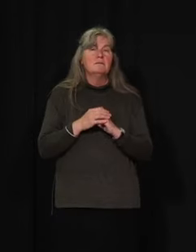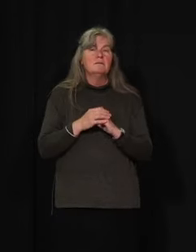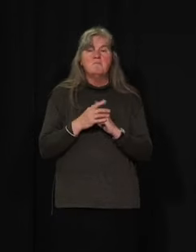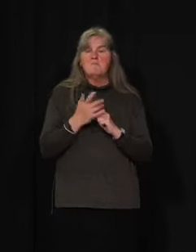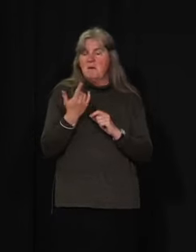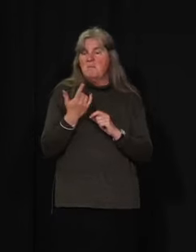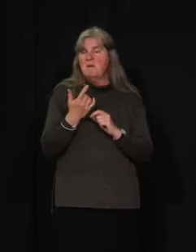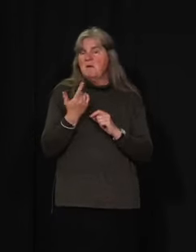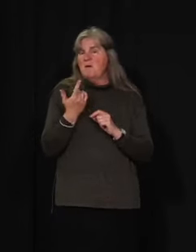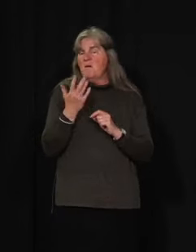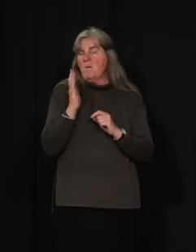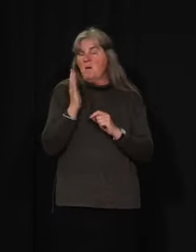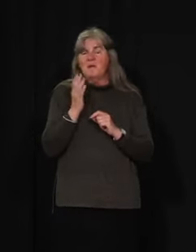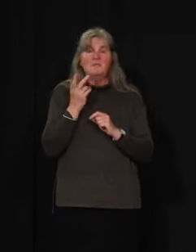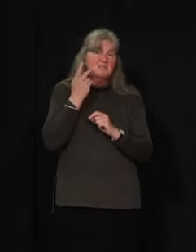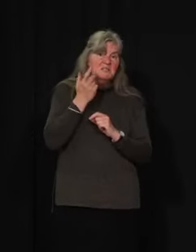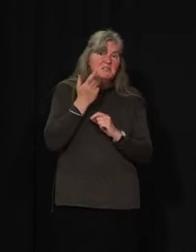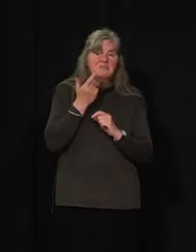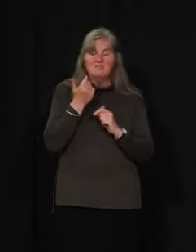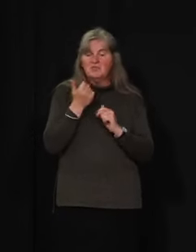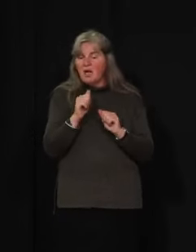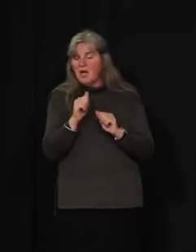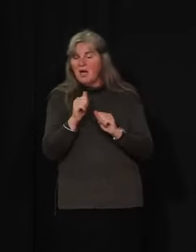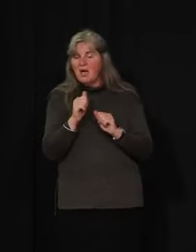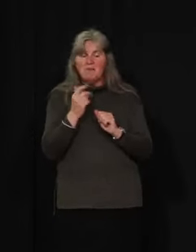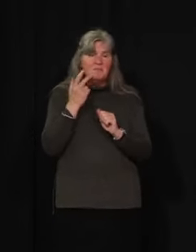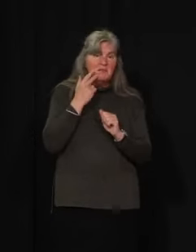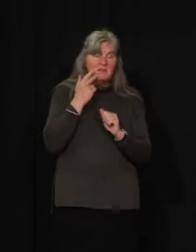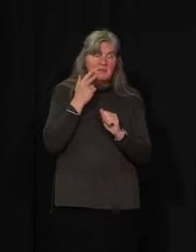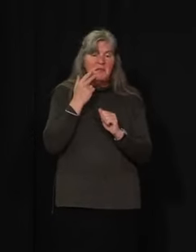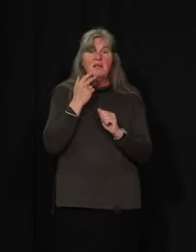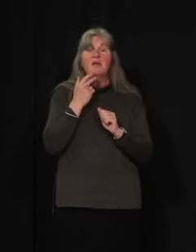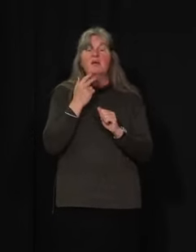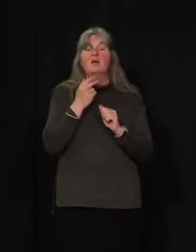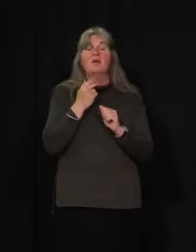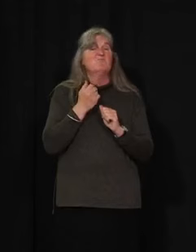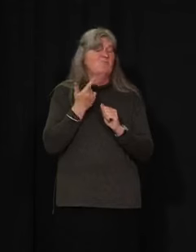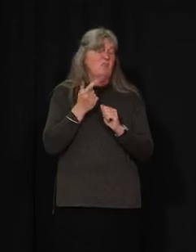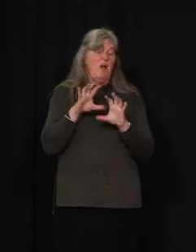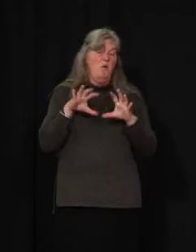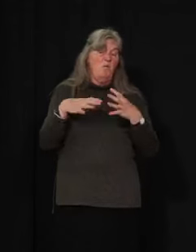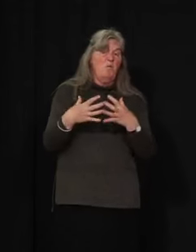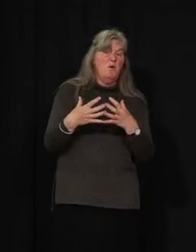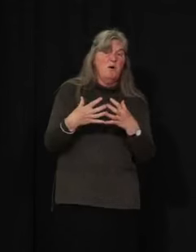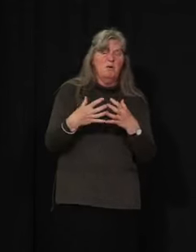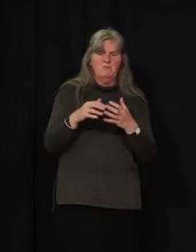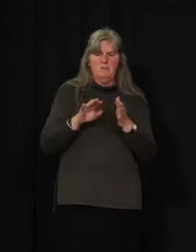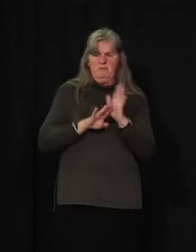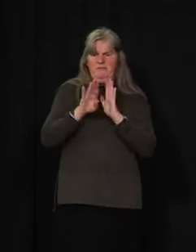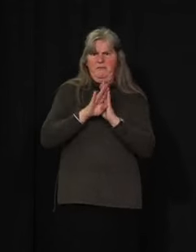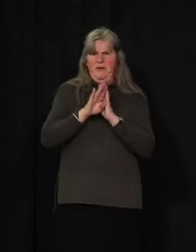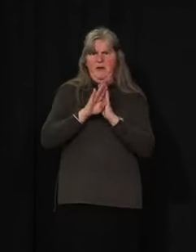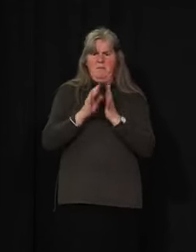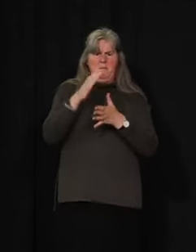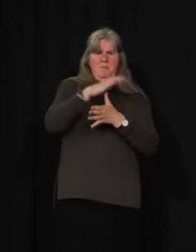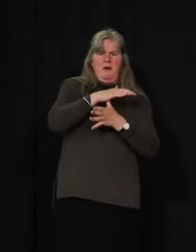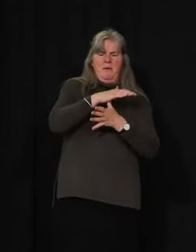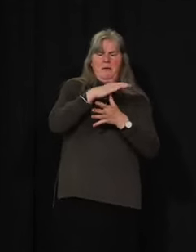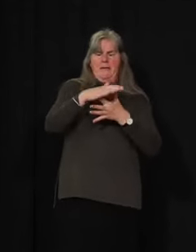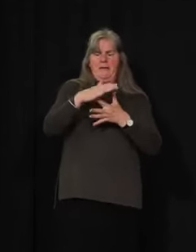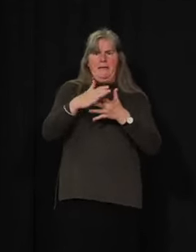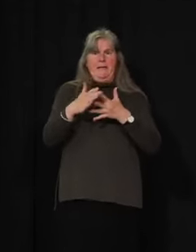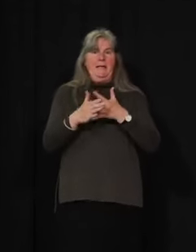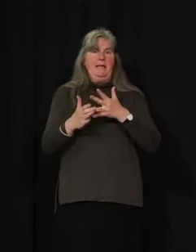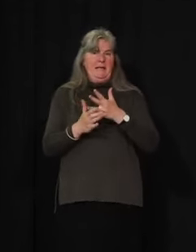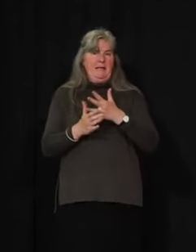more will be chosen as best candidates. An international and a national prioritization framework will be developed